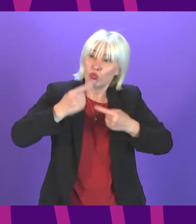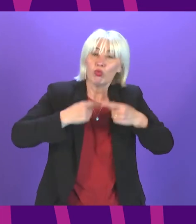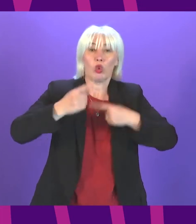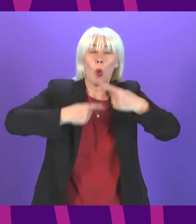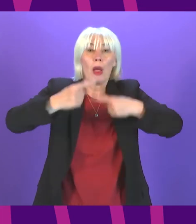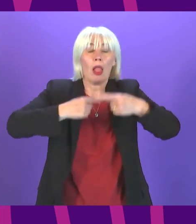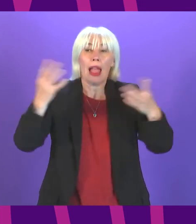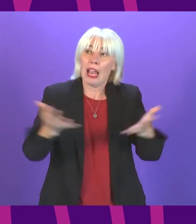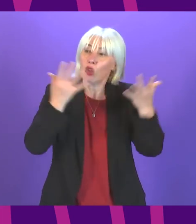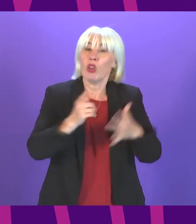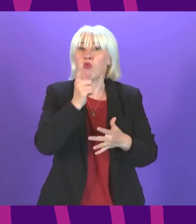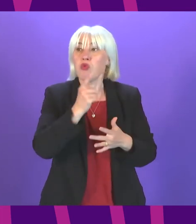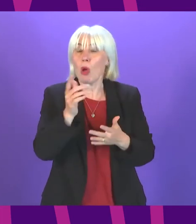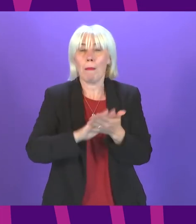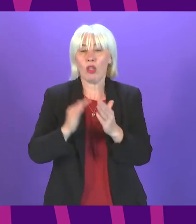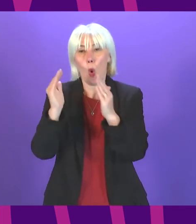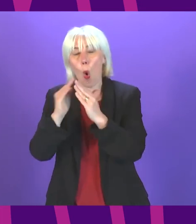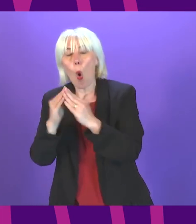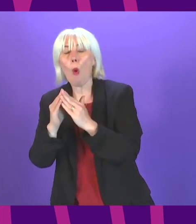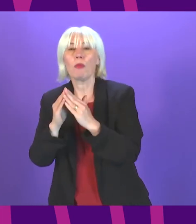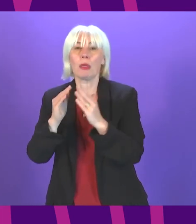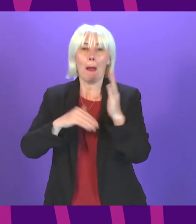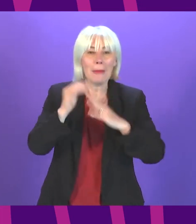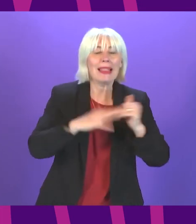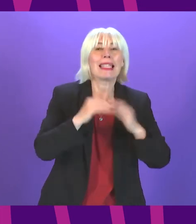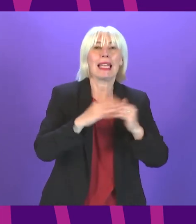homes and buildings greener to heat tackling